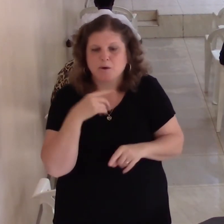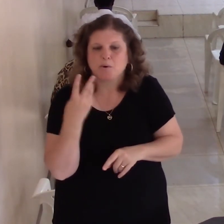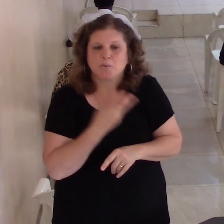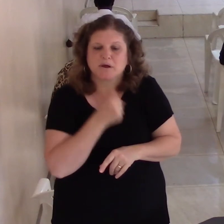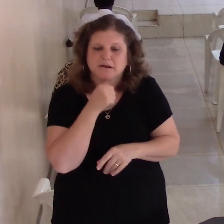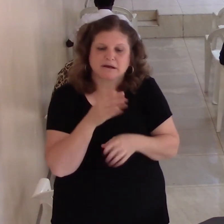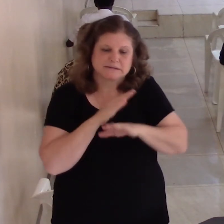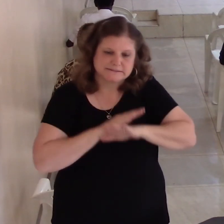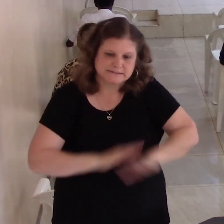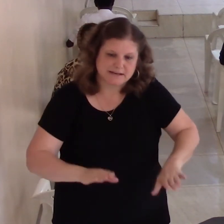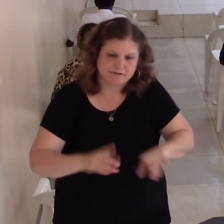thankful